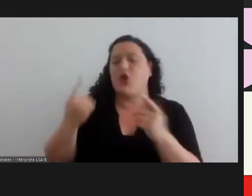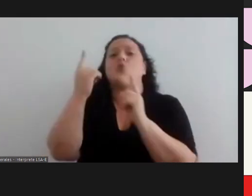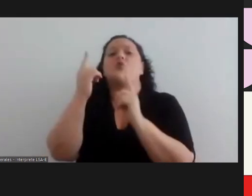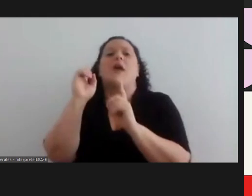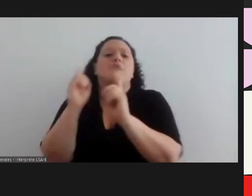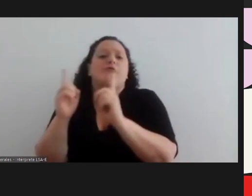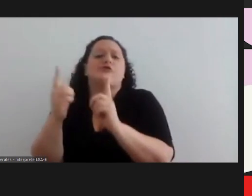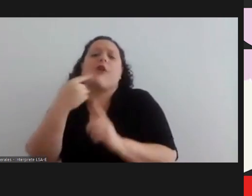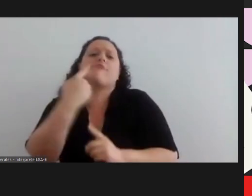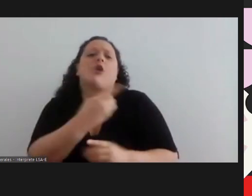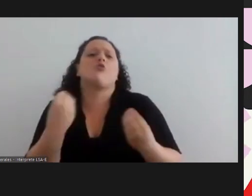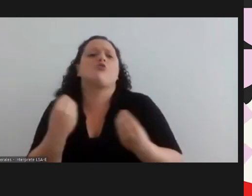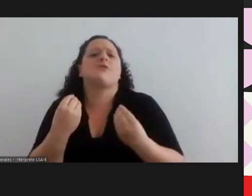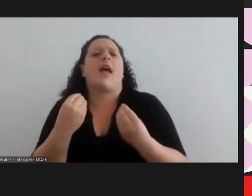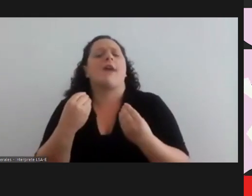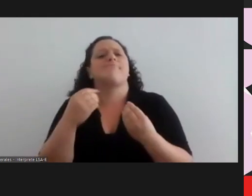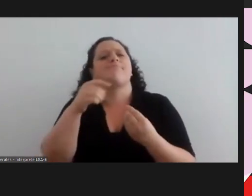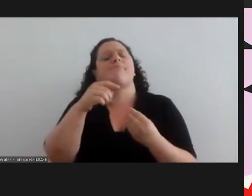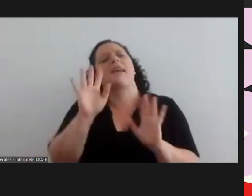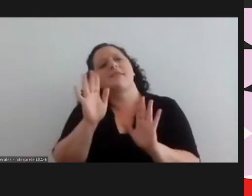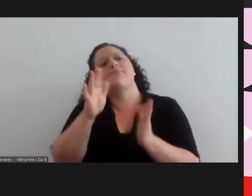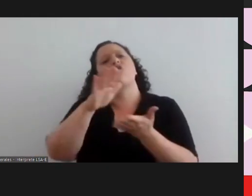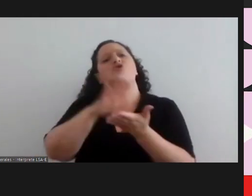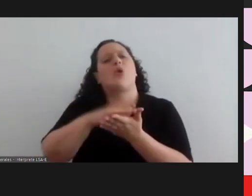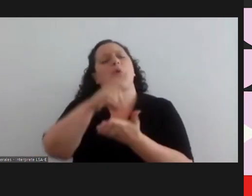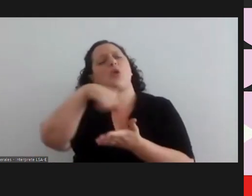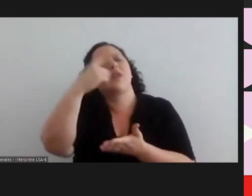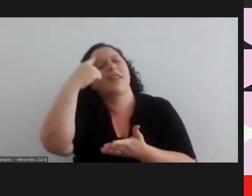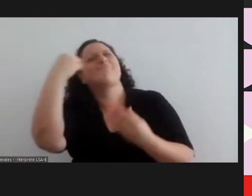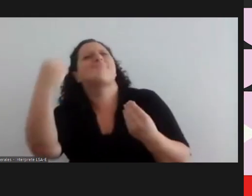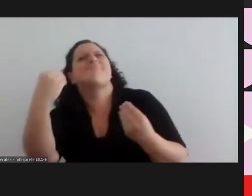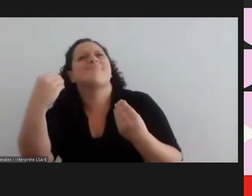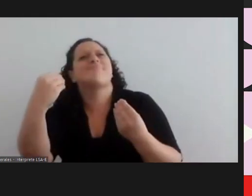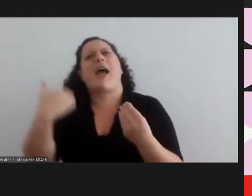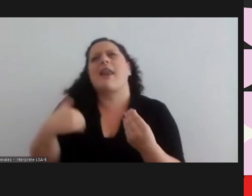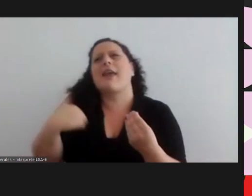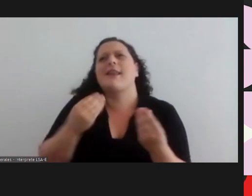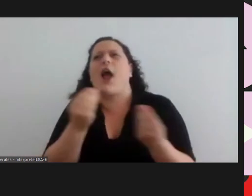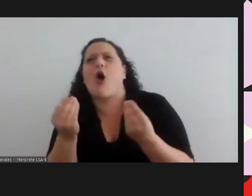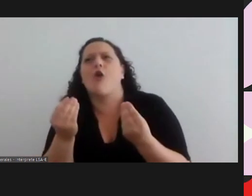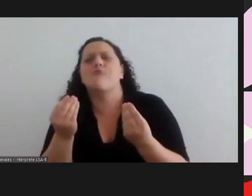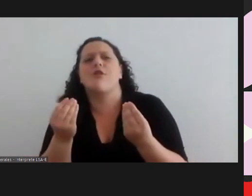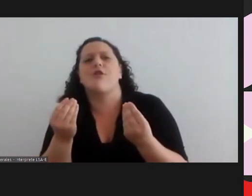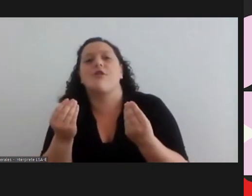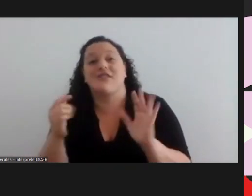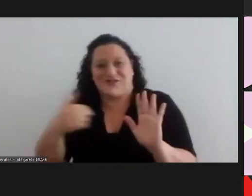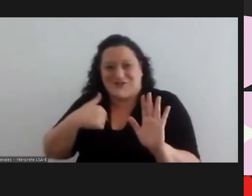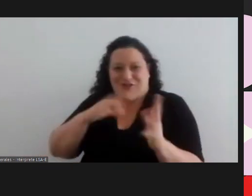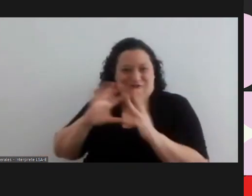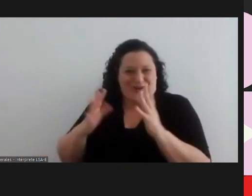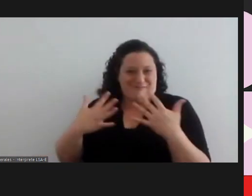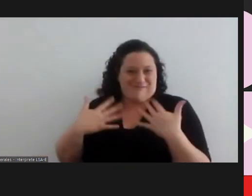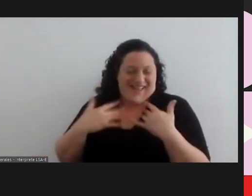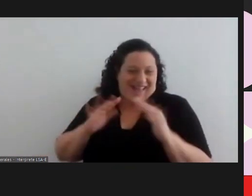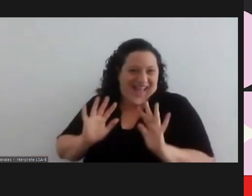asked what was one of the ideas the imaginarians in argentina and to the way i